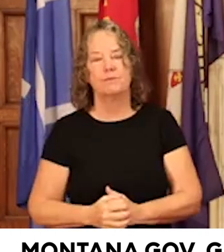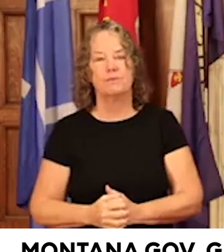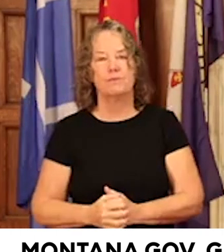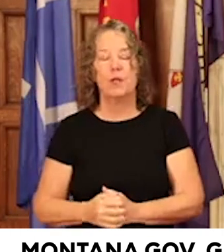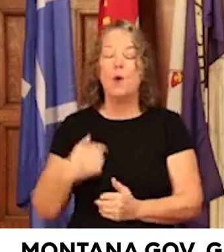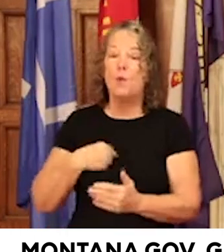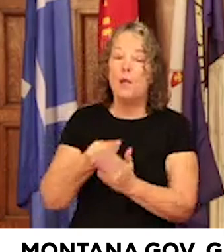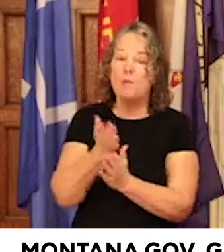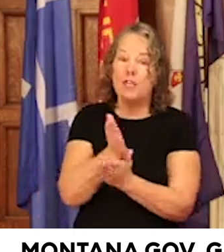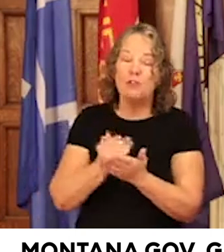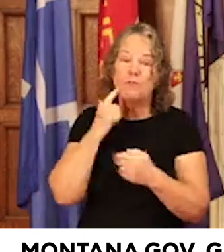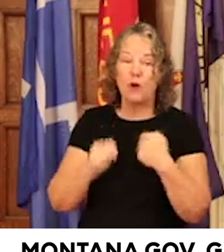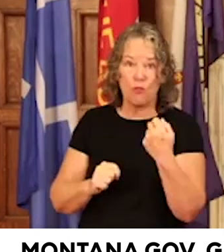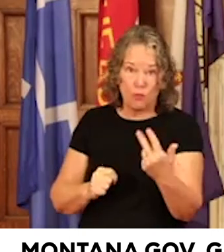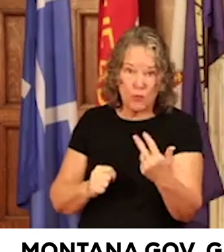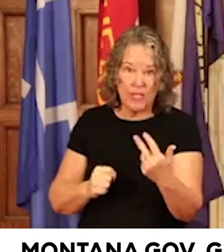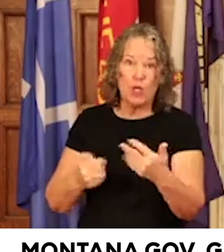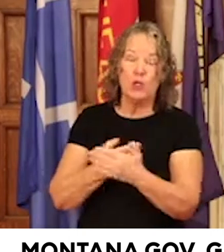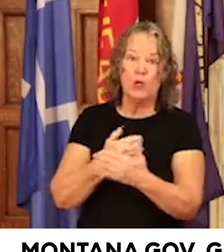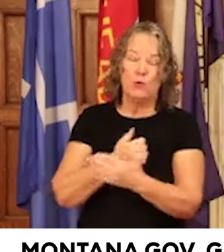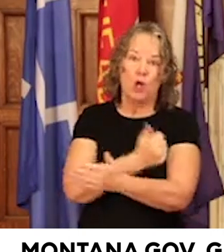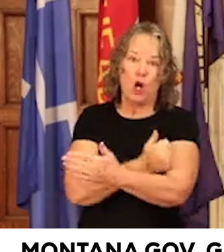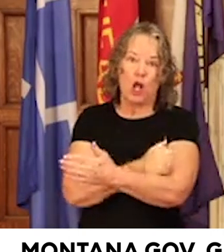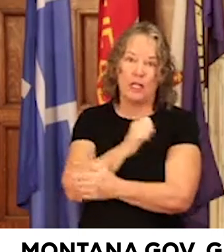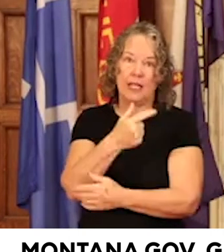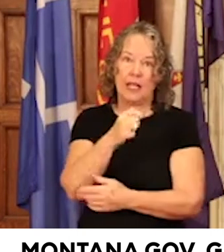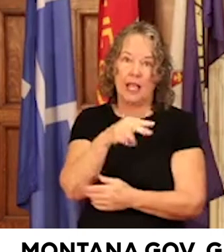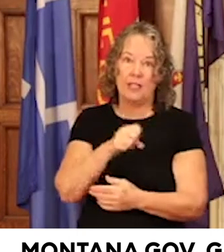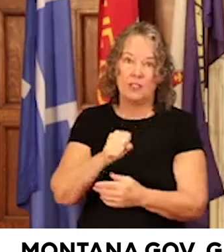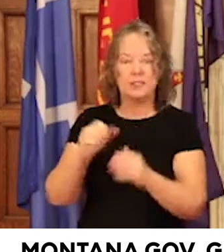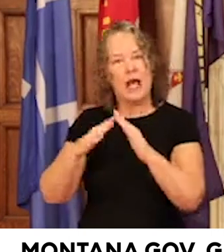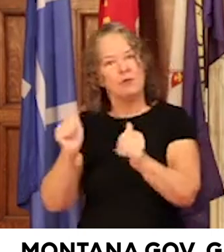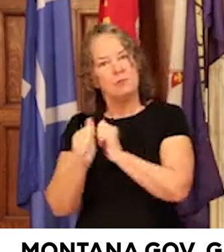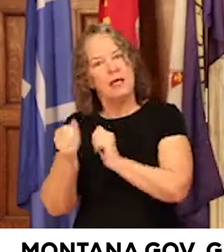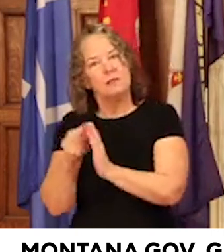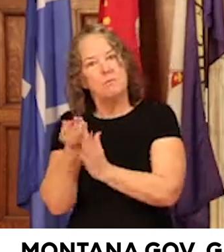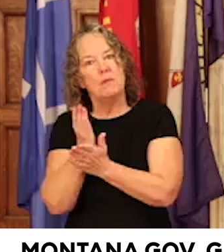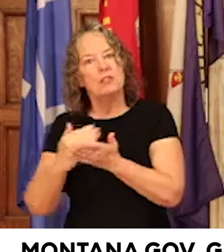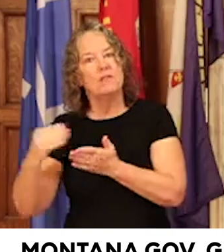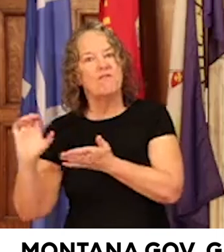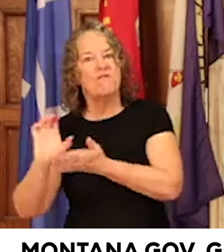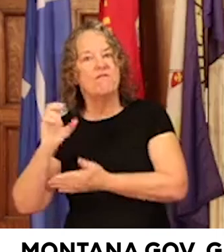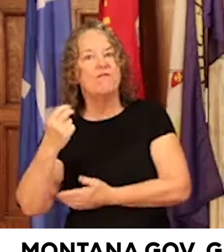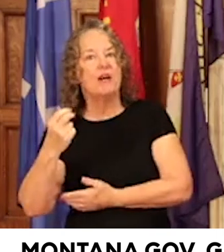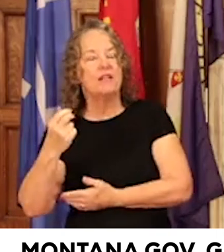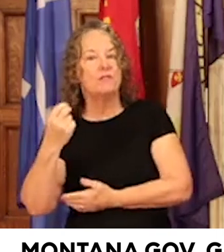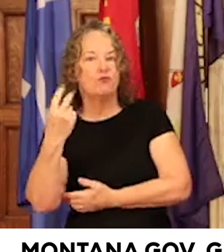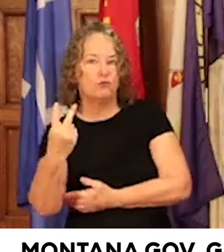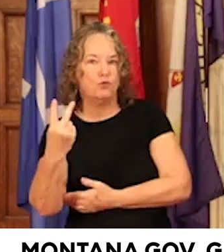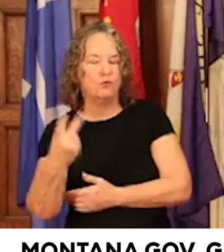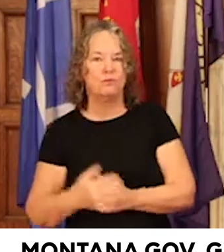We budgeted for three new narcotics agents. And the House passed a budget that only funds two.